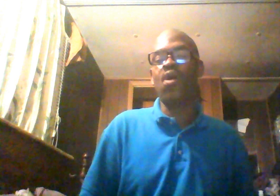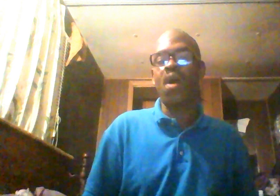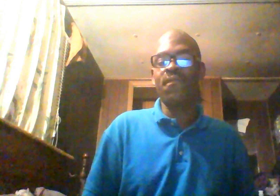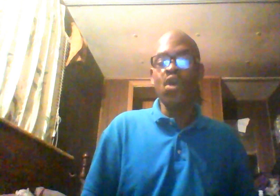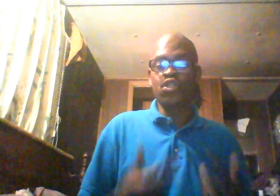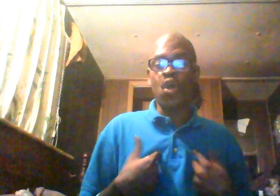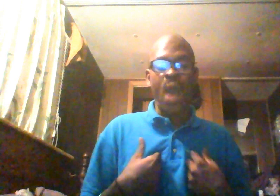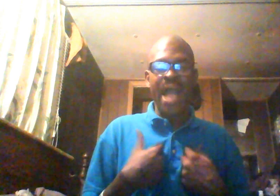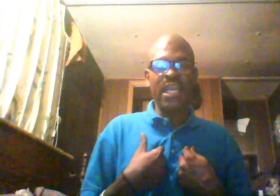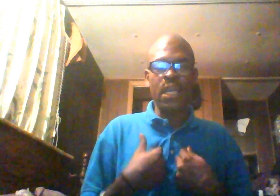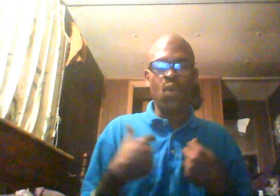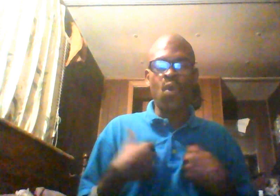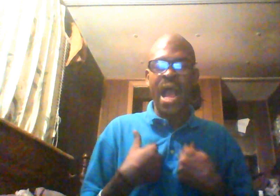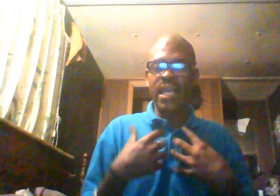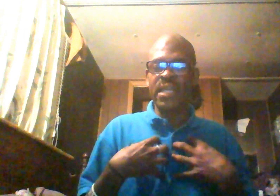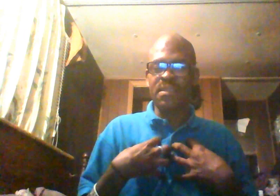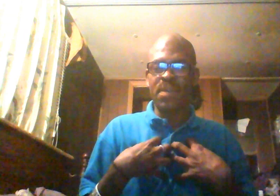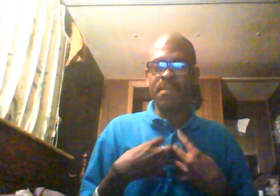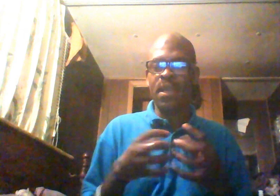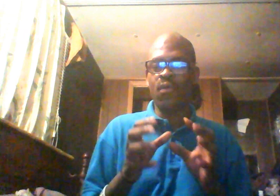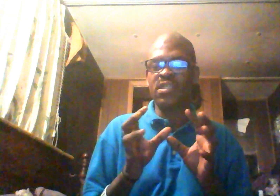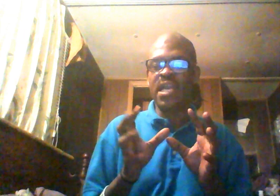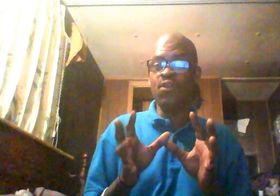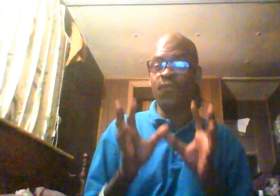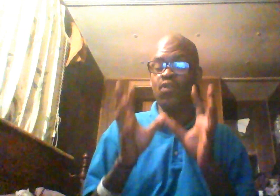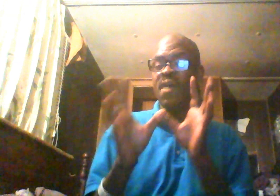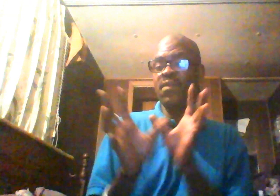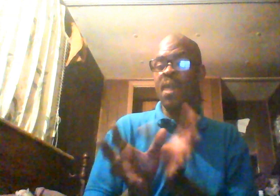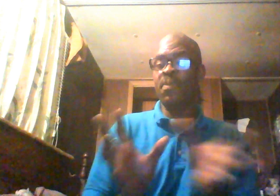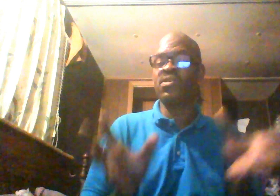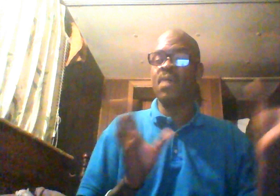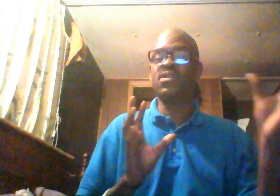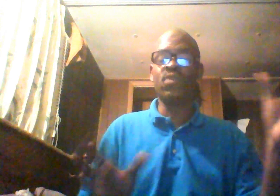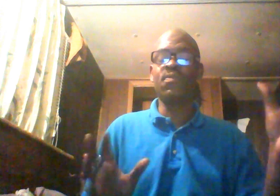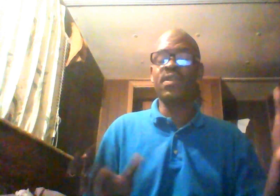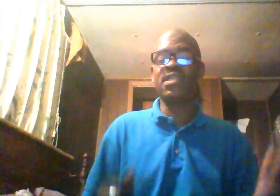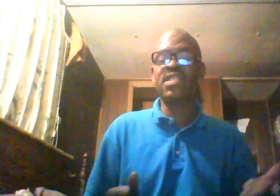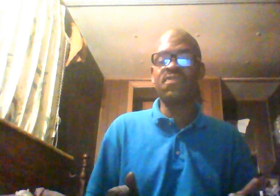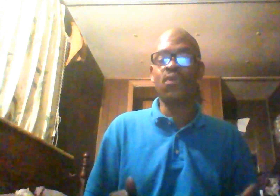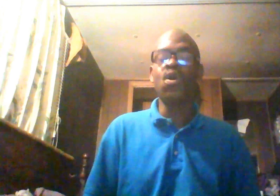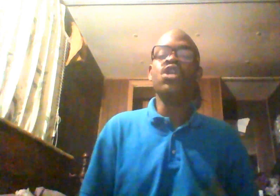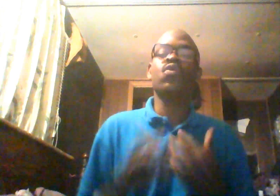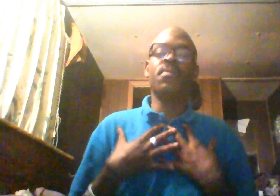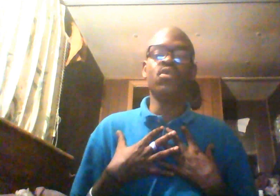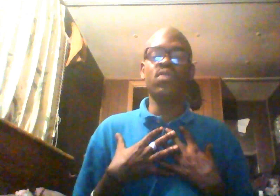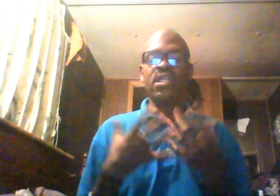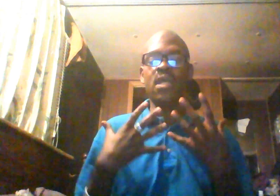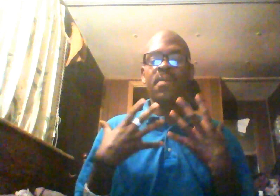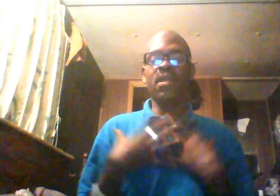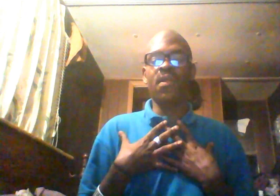off. So, I can't go. I can't, as a black man, going to take you for you having a white person that was really, really successful. So, what I'm going to do is I'm going to get another